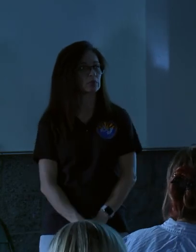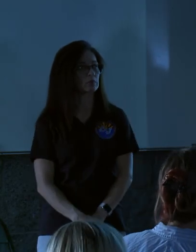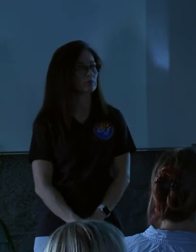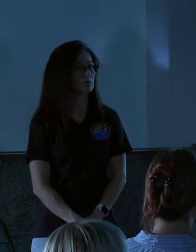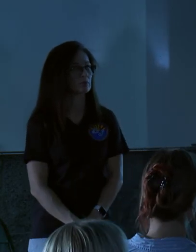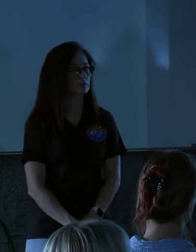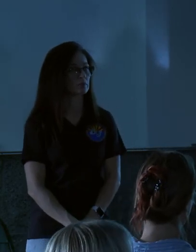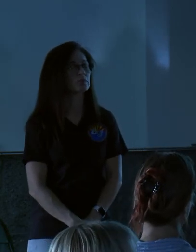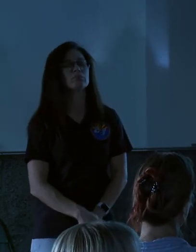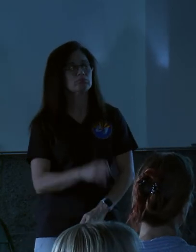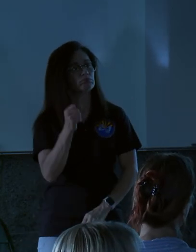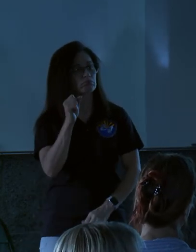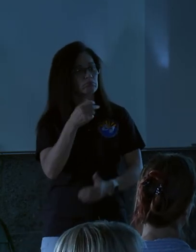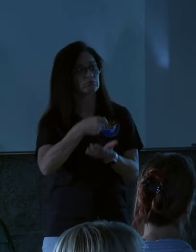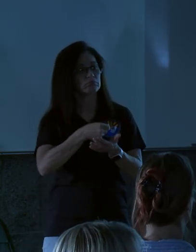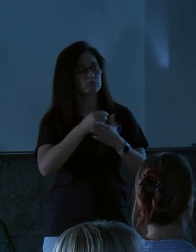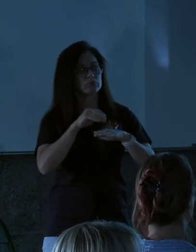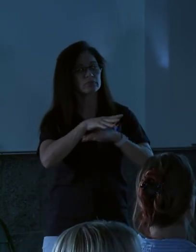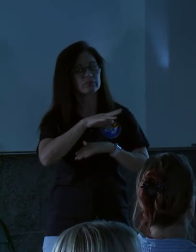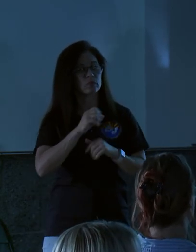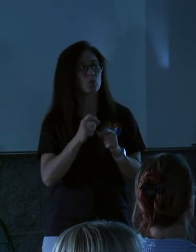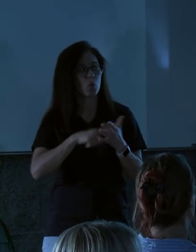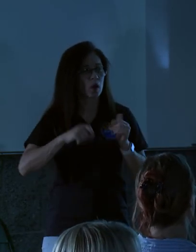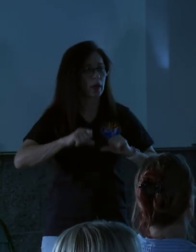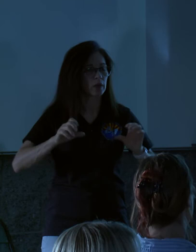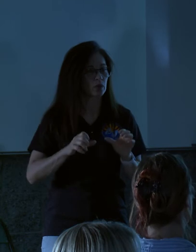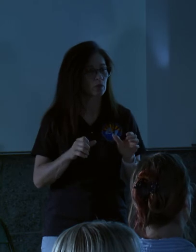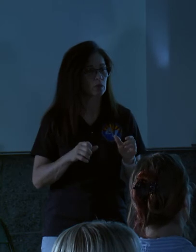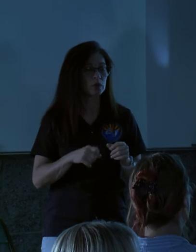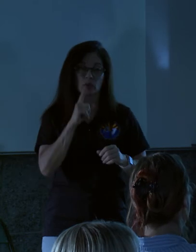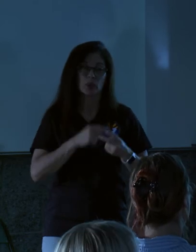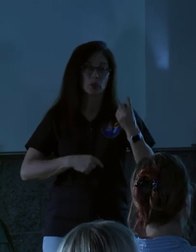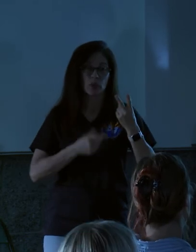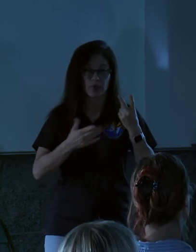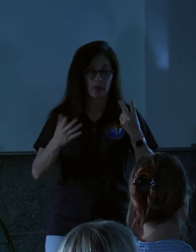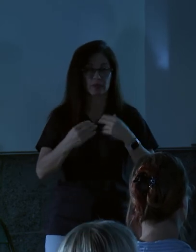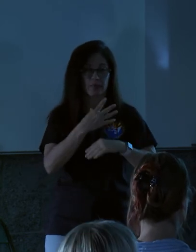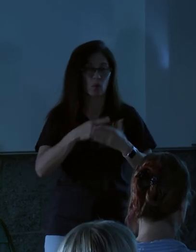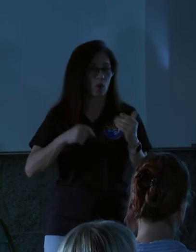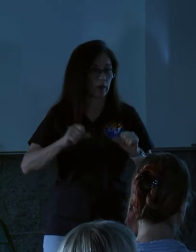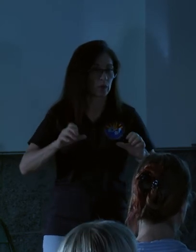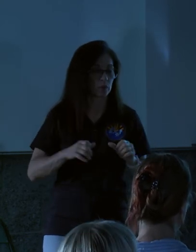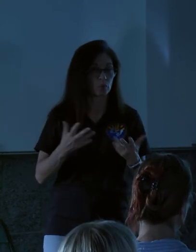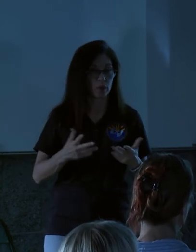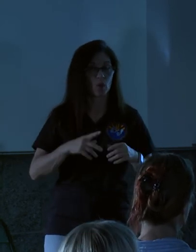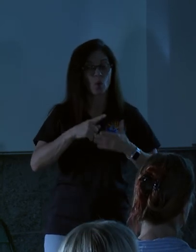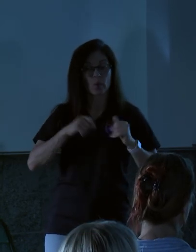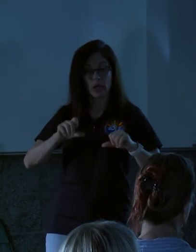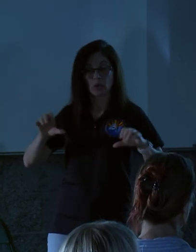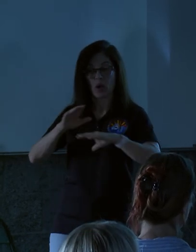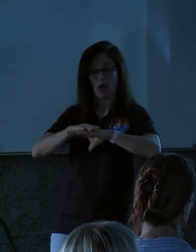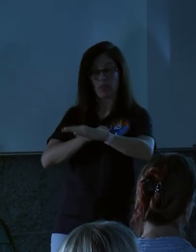Well, dollars do affect, yeah. I mean, it, it's, it's not necessarily, there's two things that affect what we can do. What we can do on the